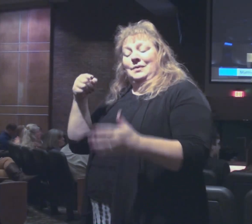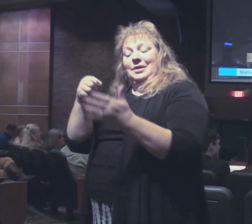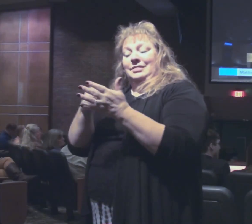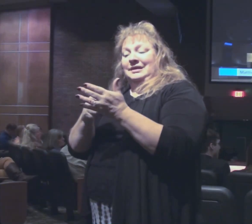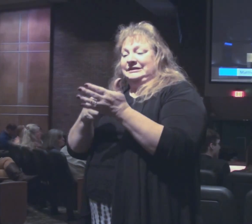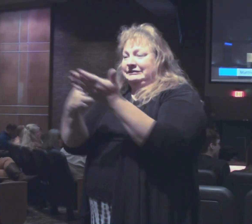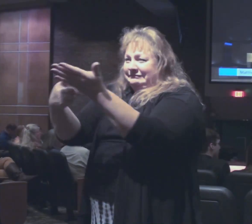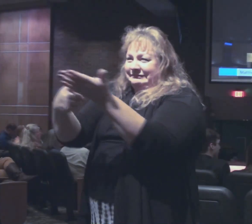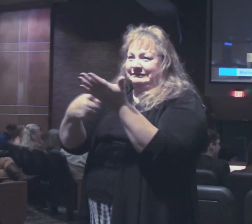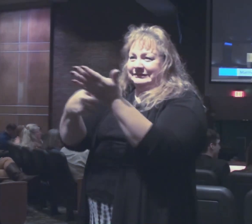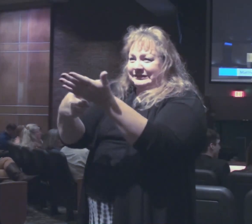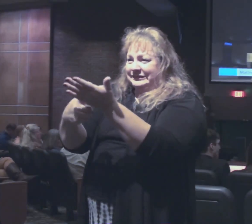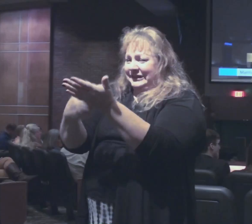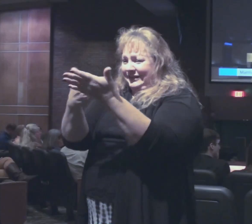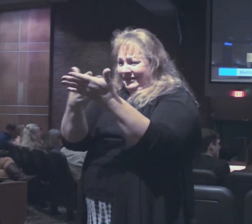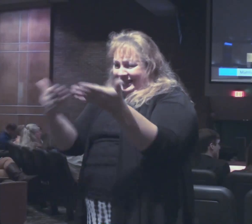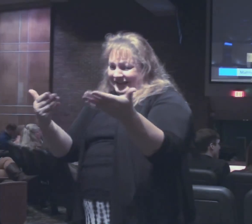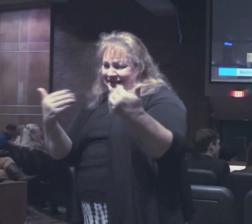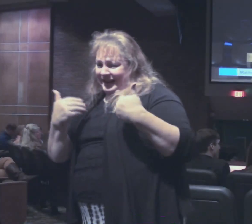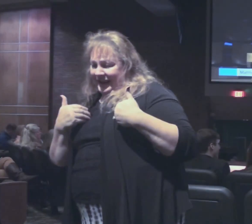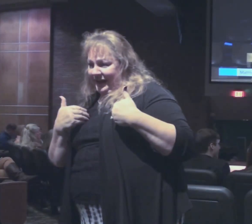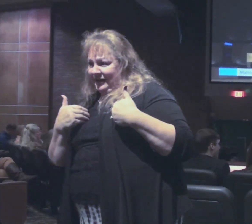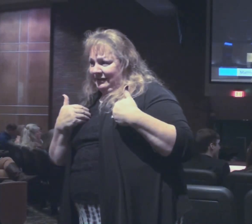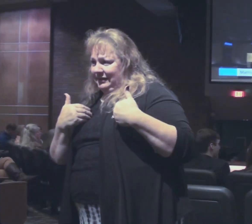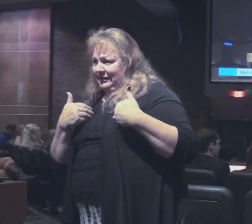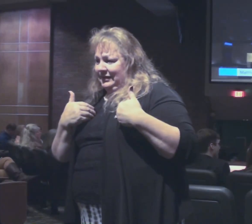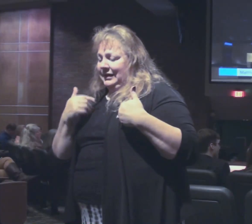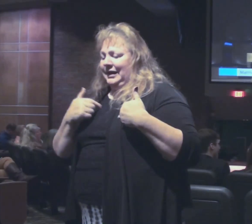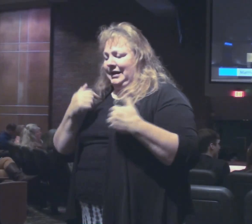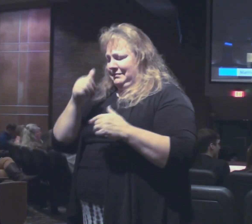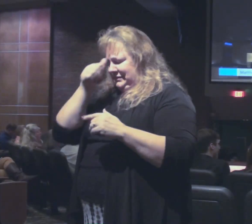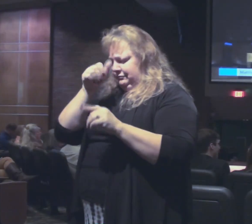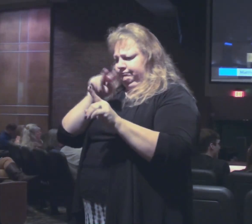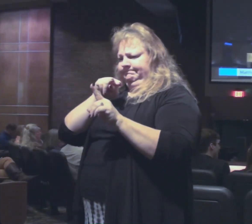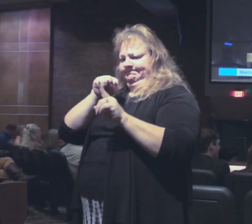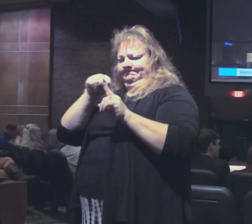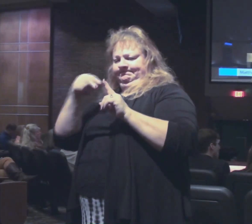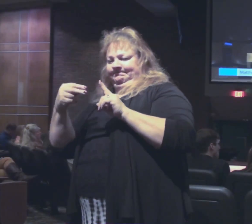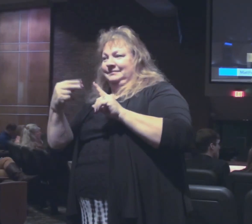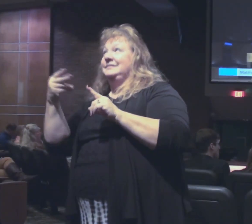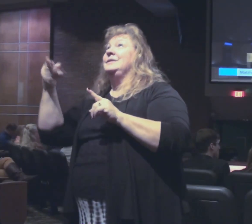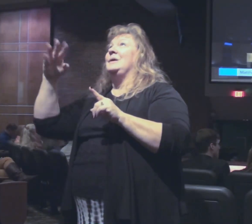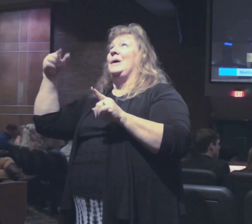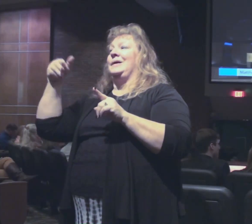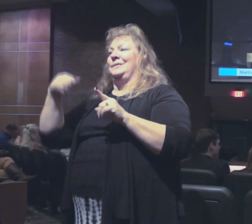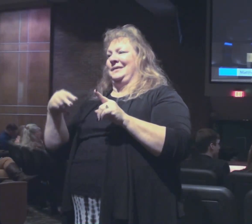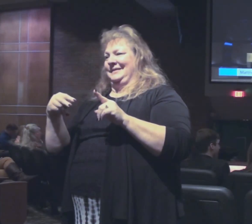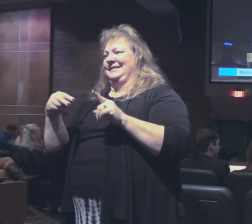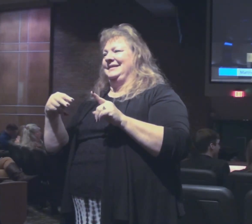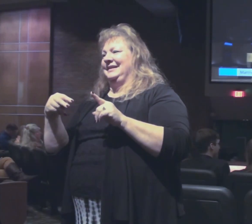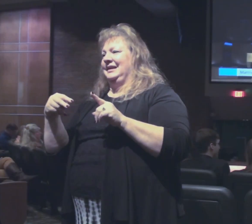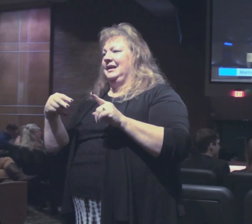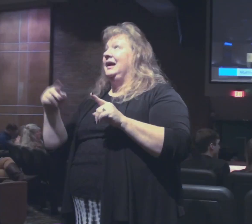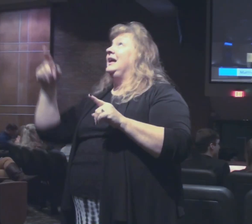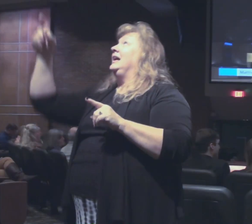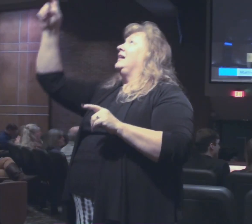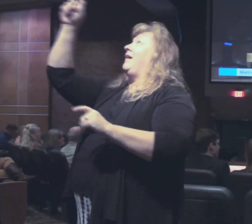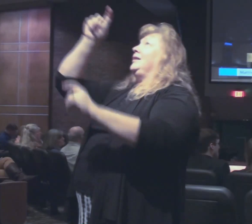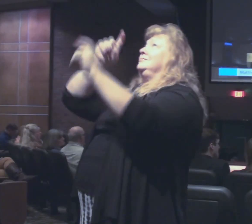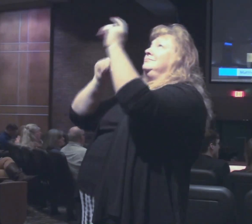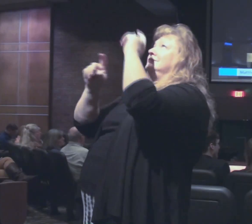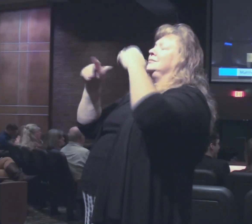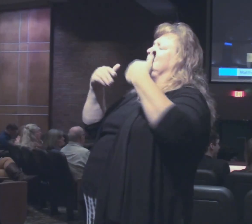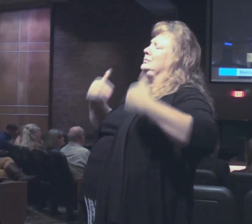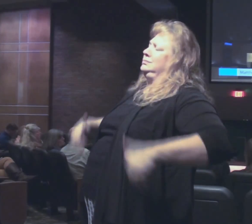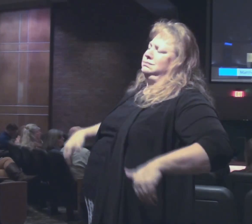discussion of material things, we must keep things in perspective. We are blessed by God.